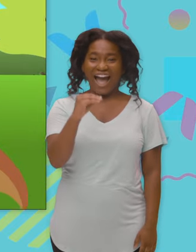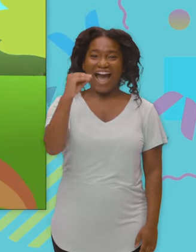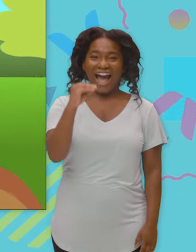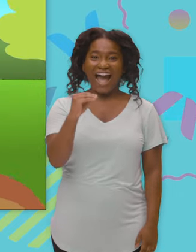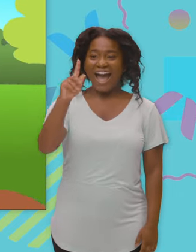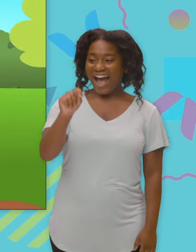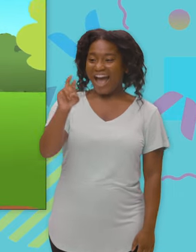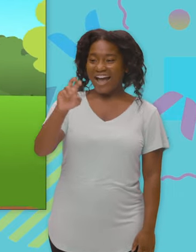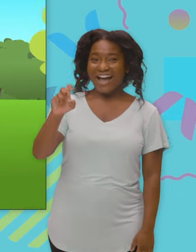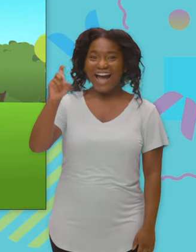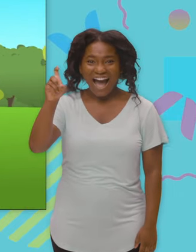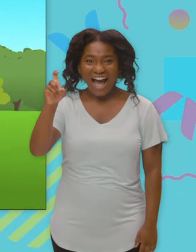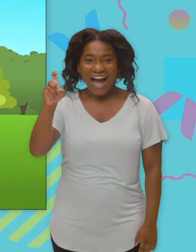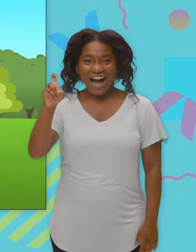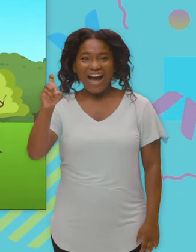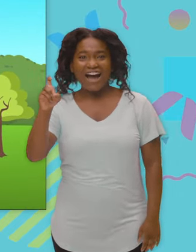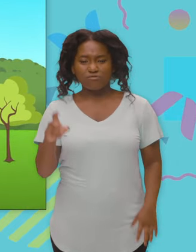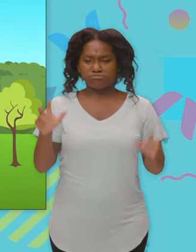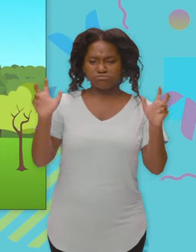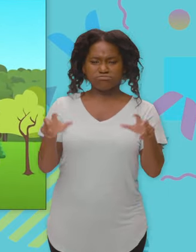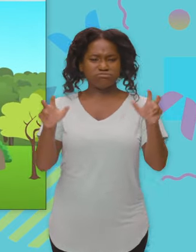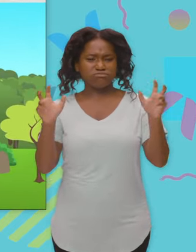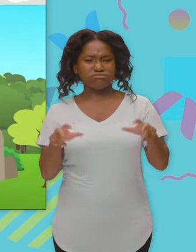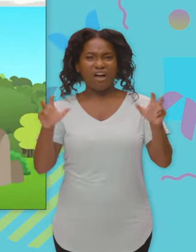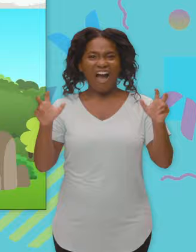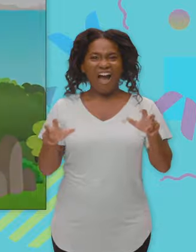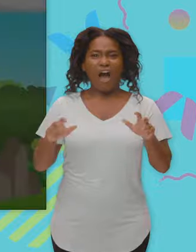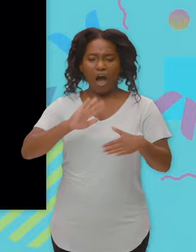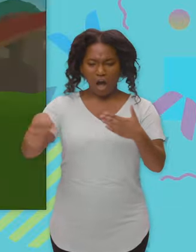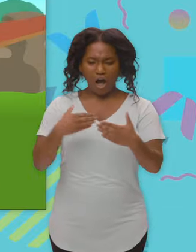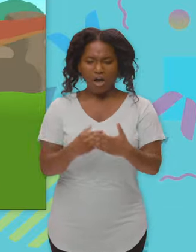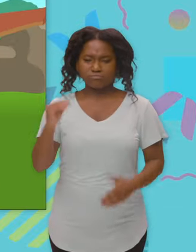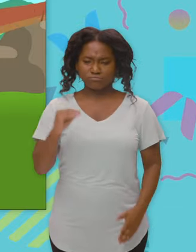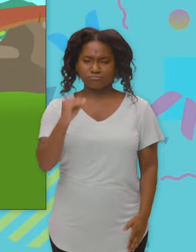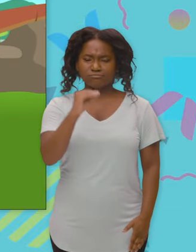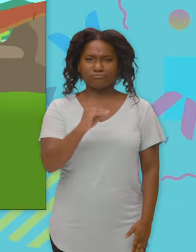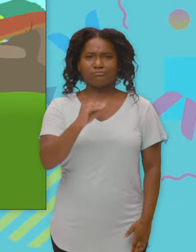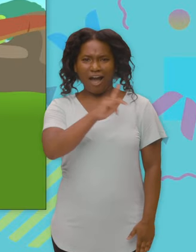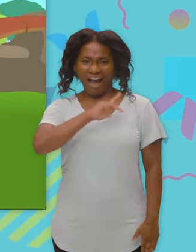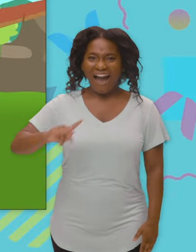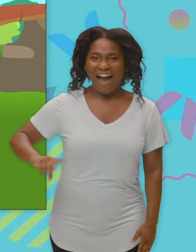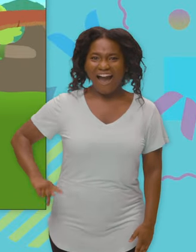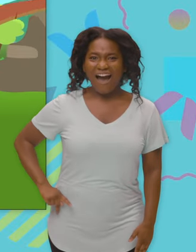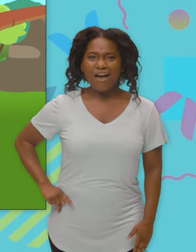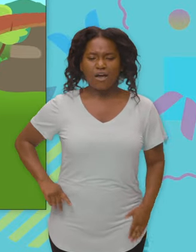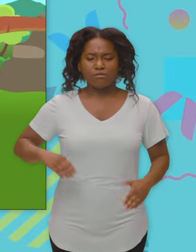the king of the dinosaurs. They'd roam the land on their big